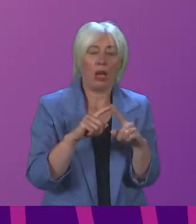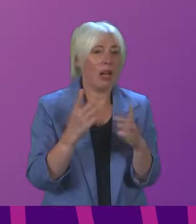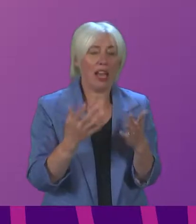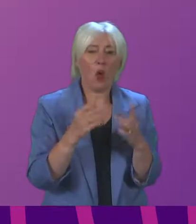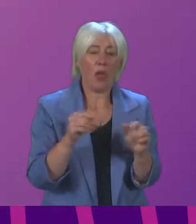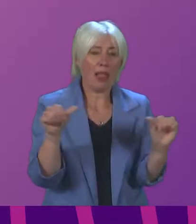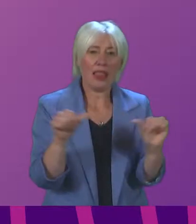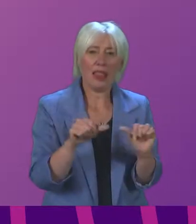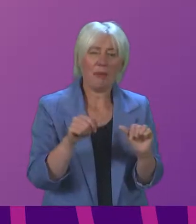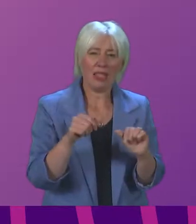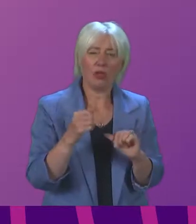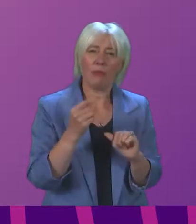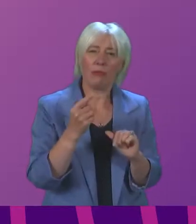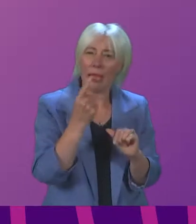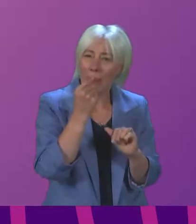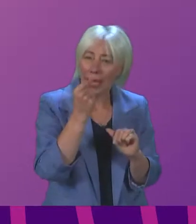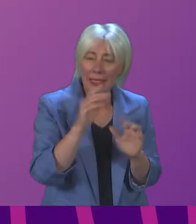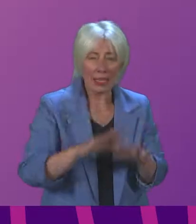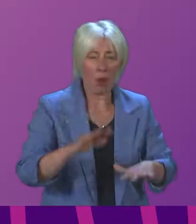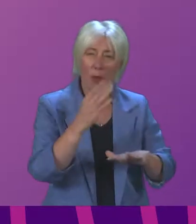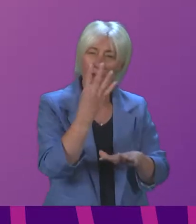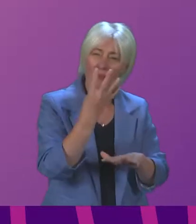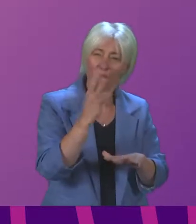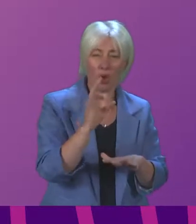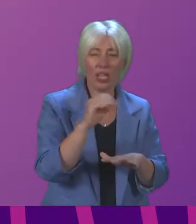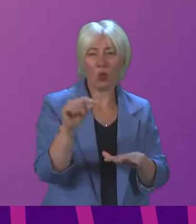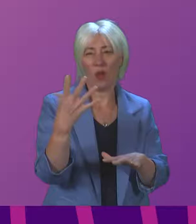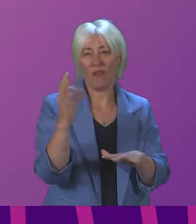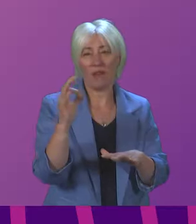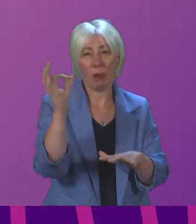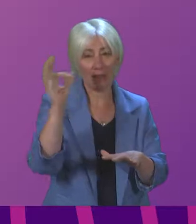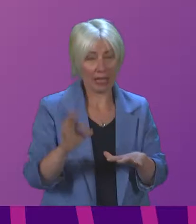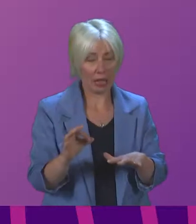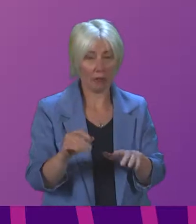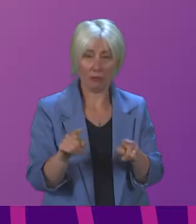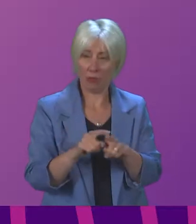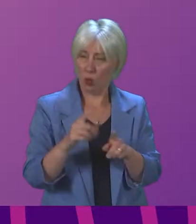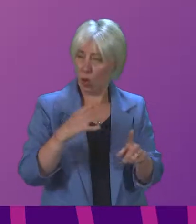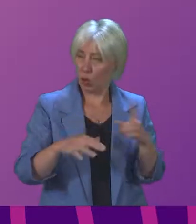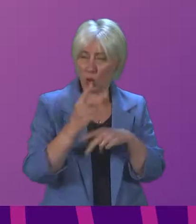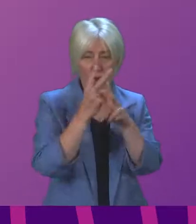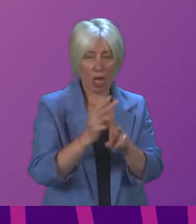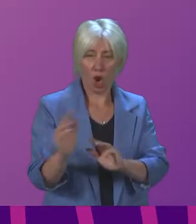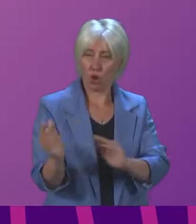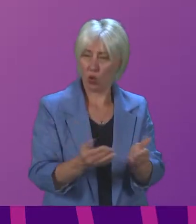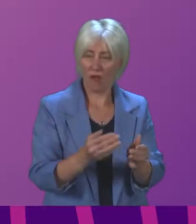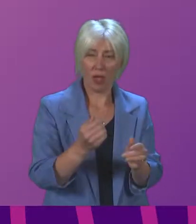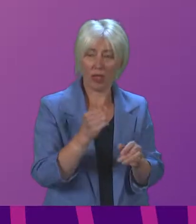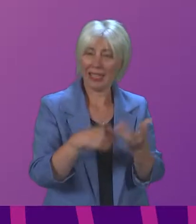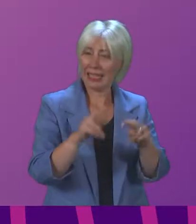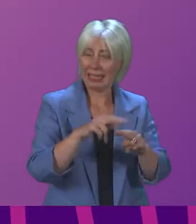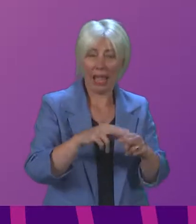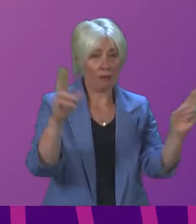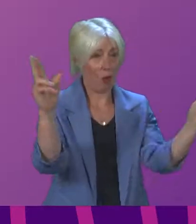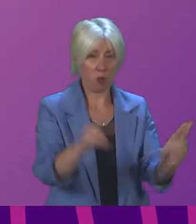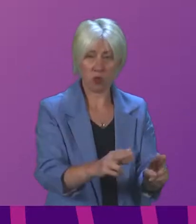capacity to 40 to 50 per cent. We also heard that the workforce in social care services has been affected, and